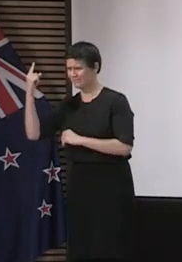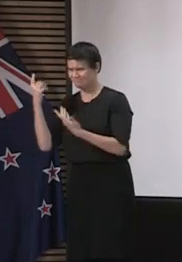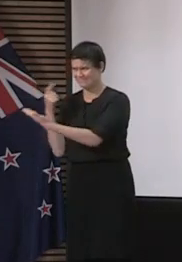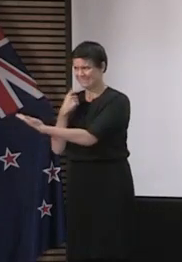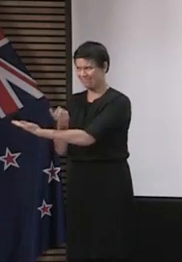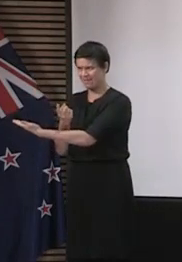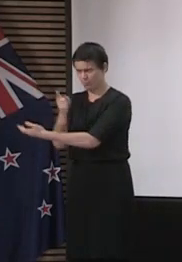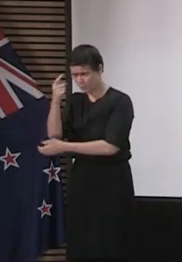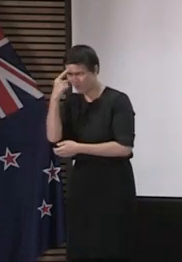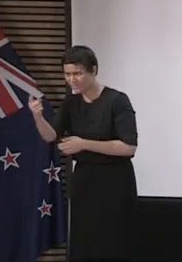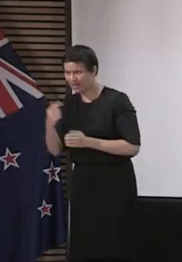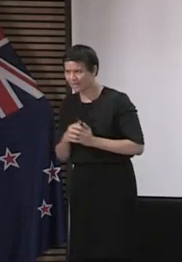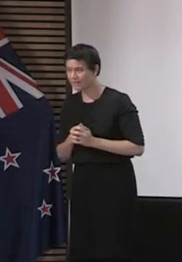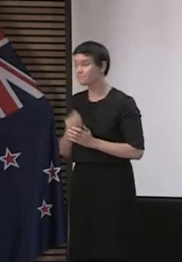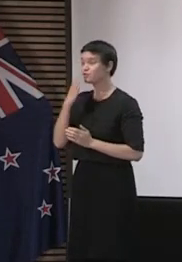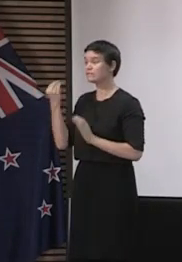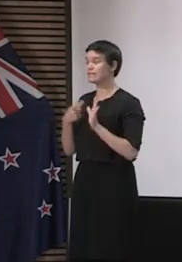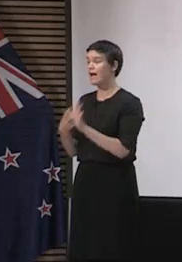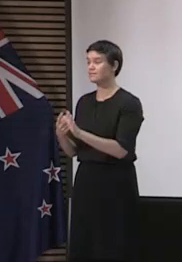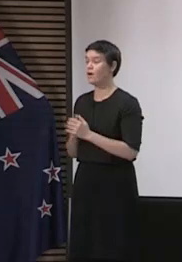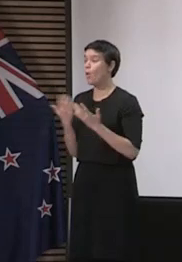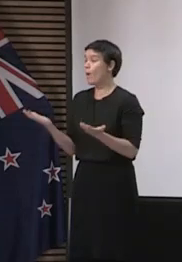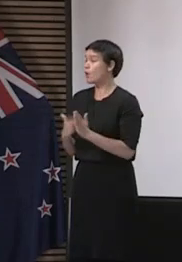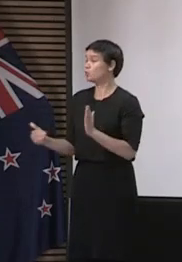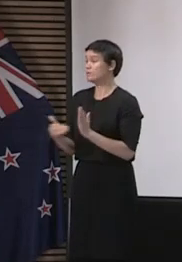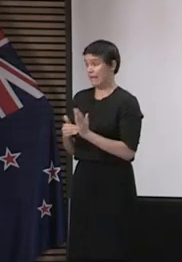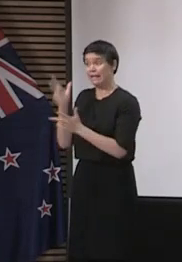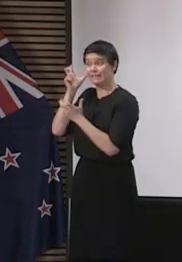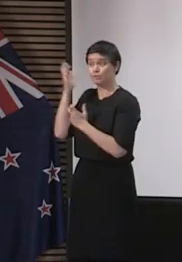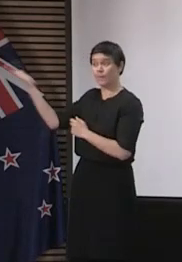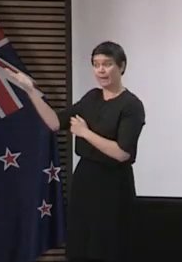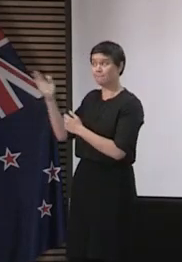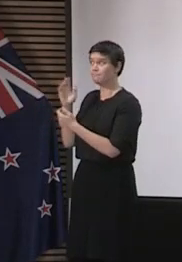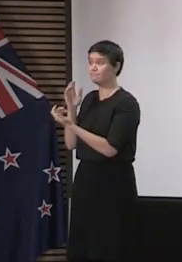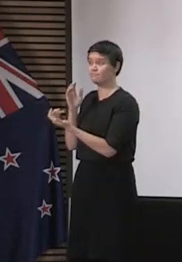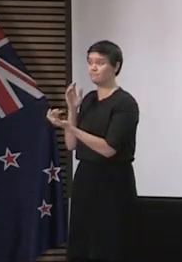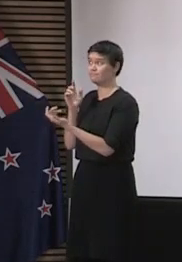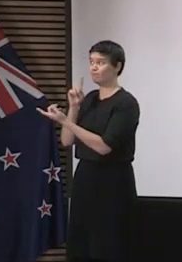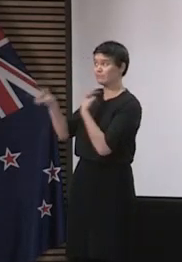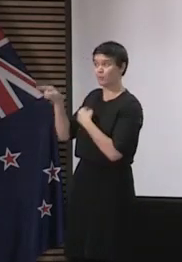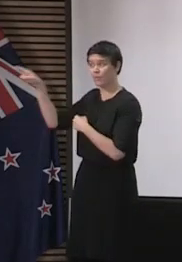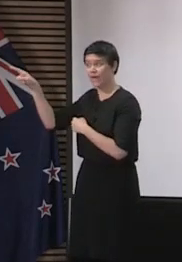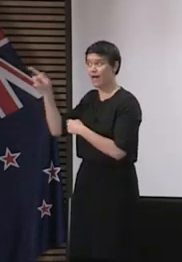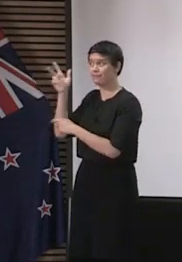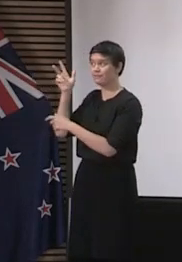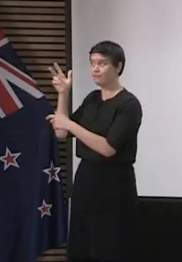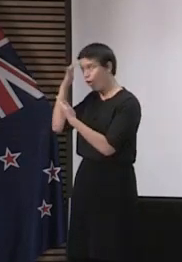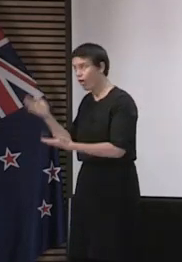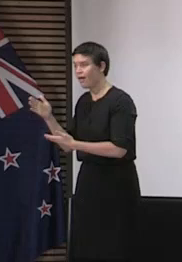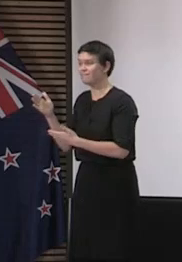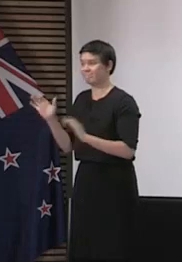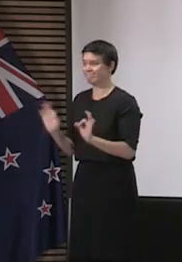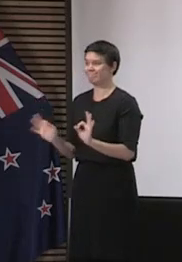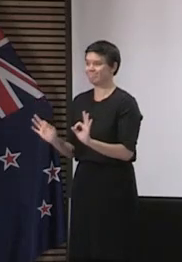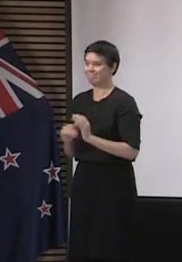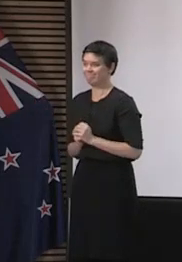Obviously, here in New Zealand we haven't seen that picked up, responded to, acted on in any way and that's what we're of course here to